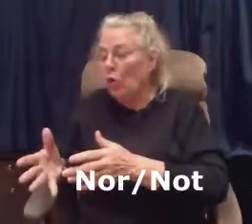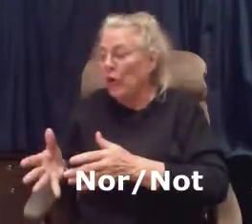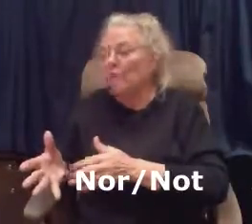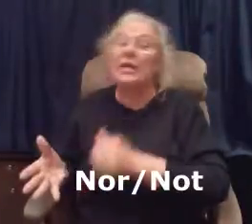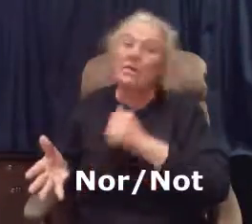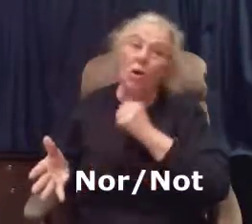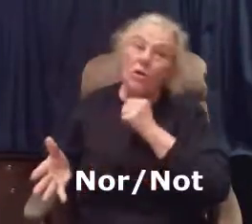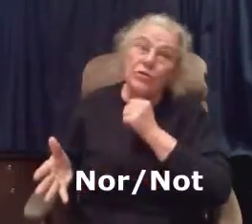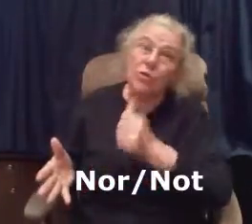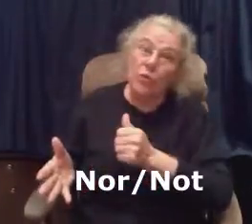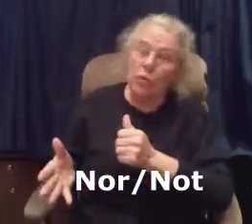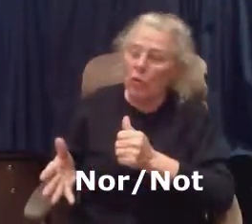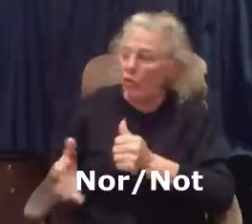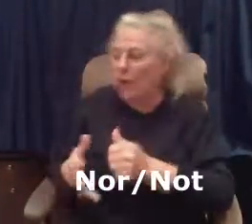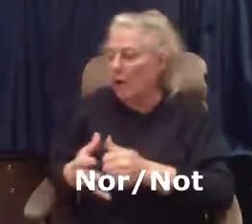here is also the word not.